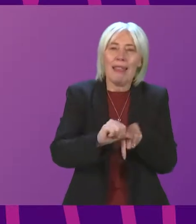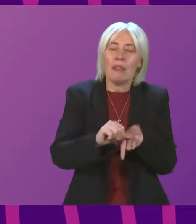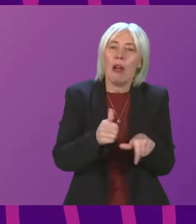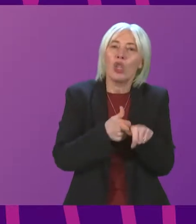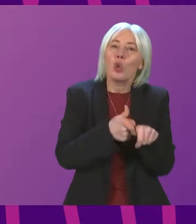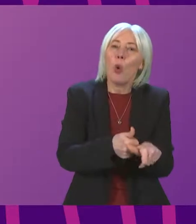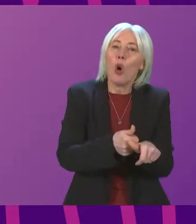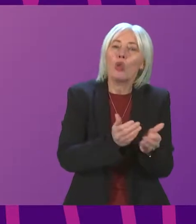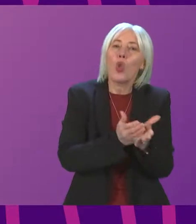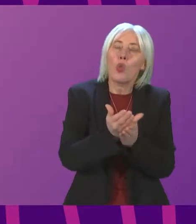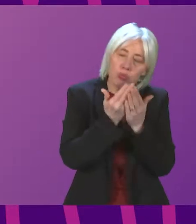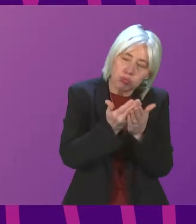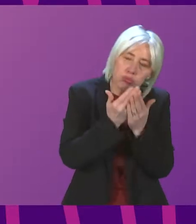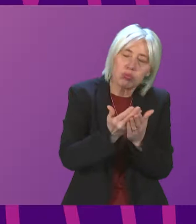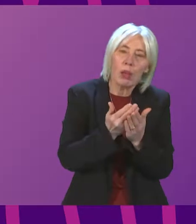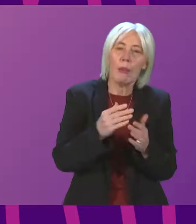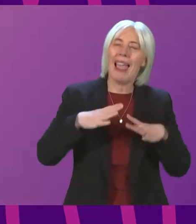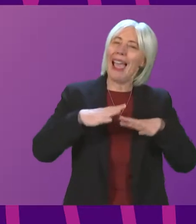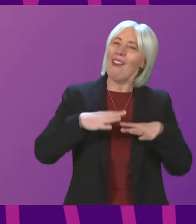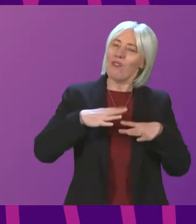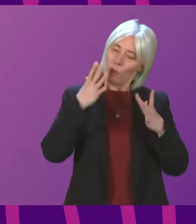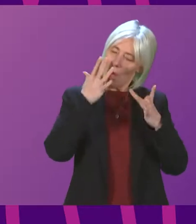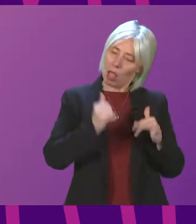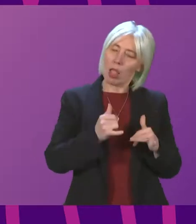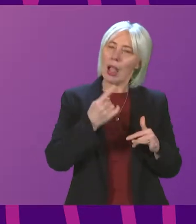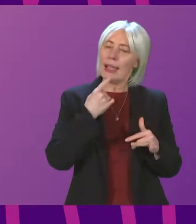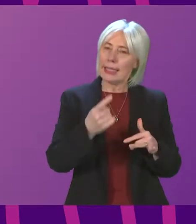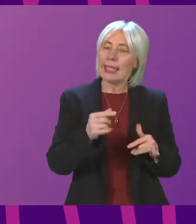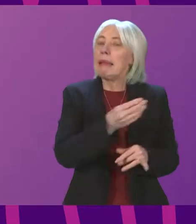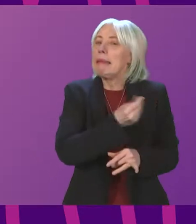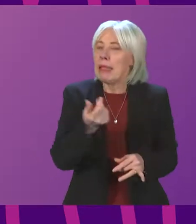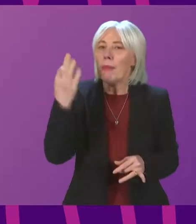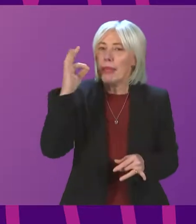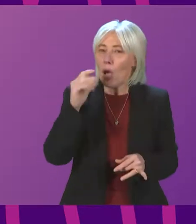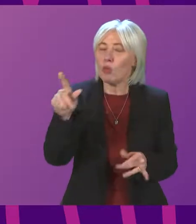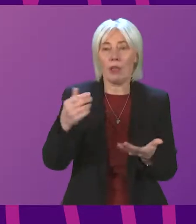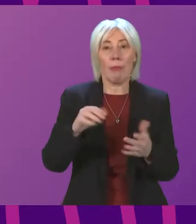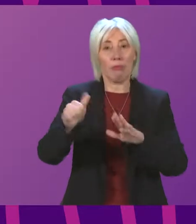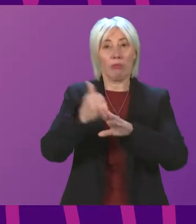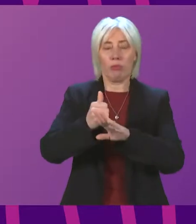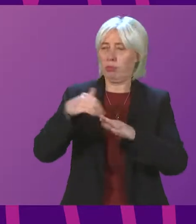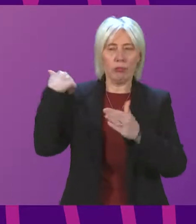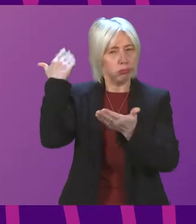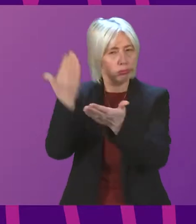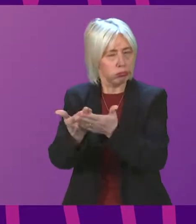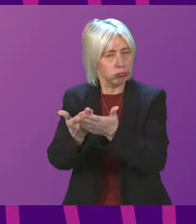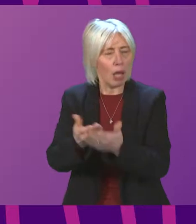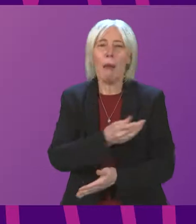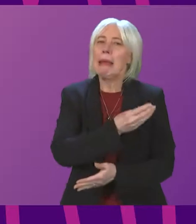preparing for their exams. Findings from an informal audit by Audit Scotland established that while some local authorities had a well-established offer, other local